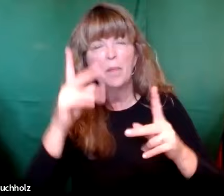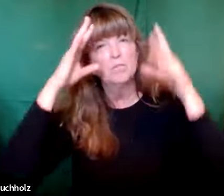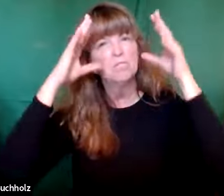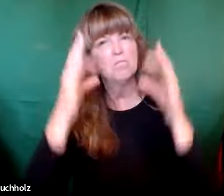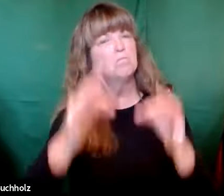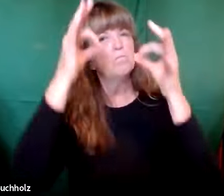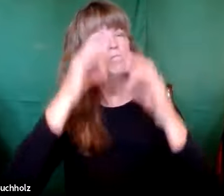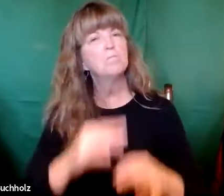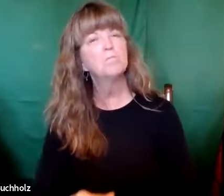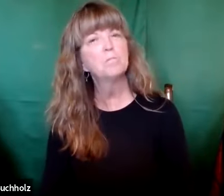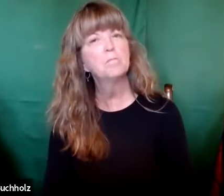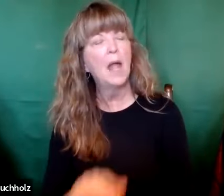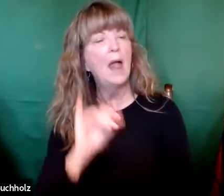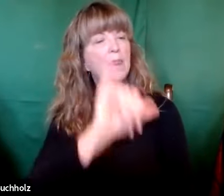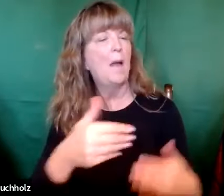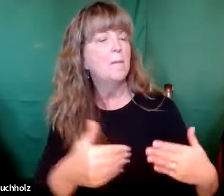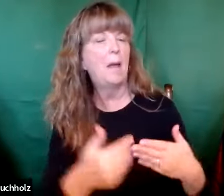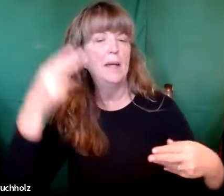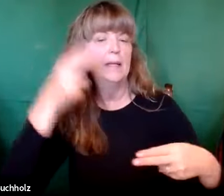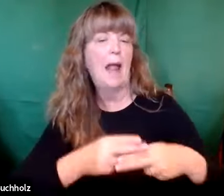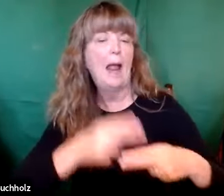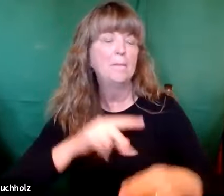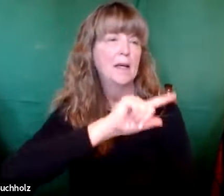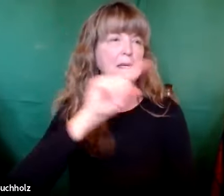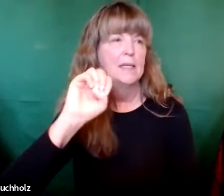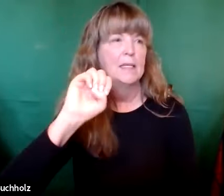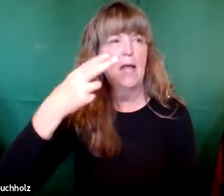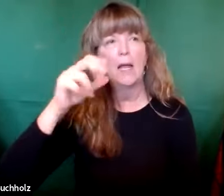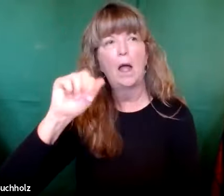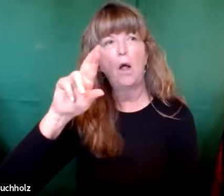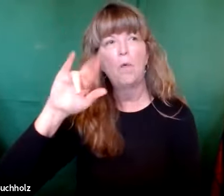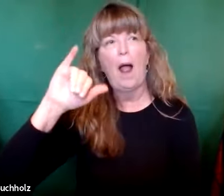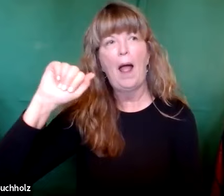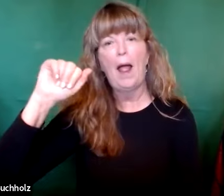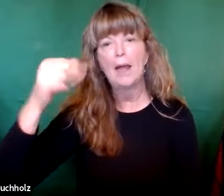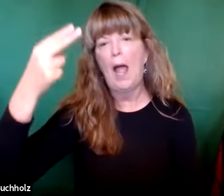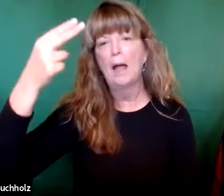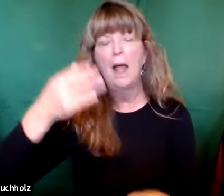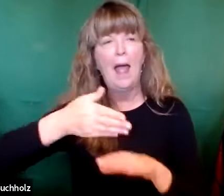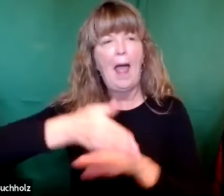it says, the people decided that the baby would be named Zechariah